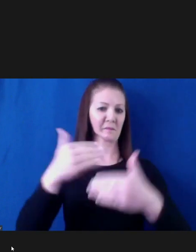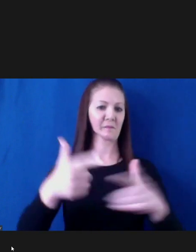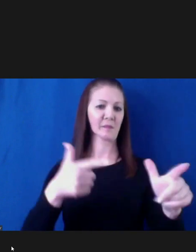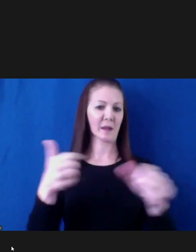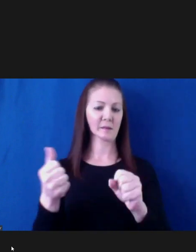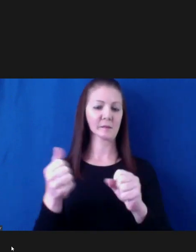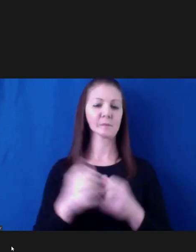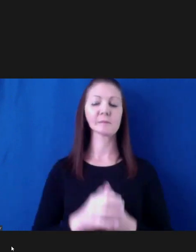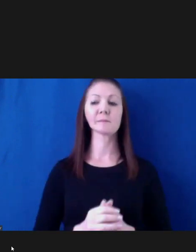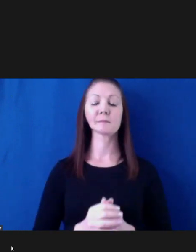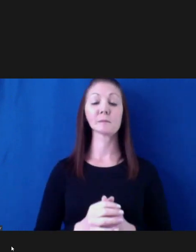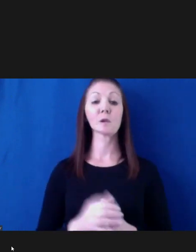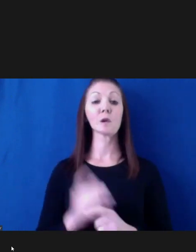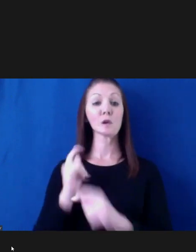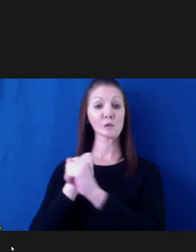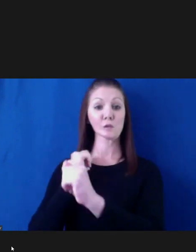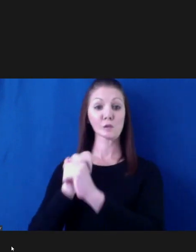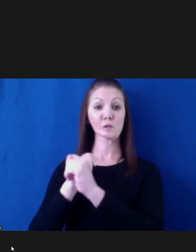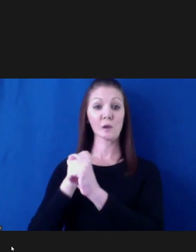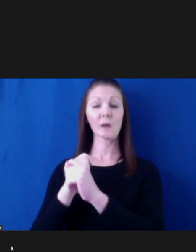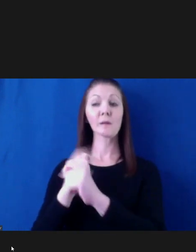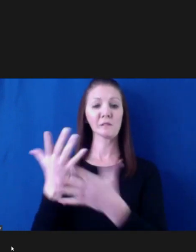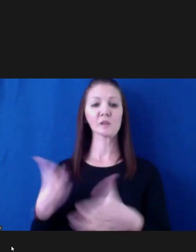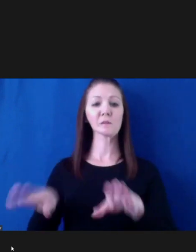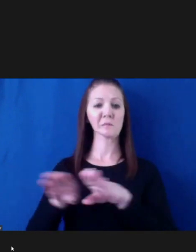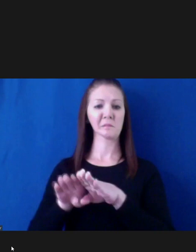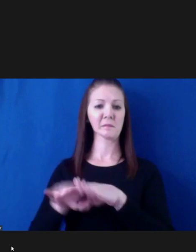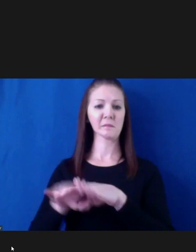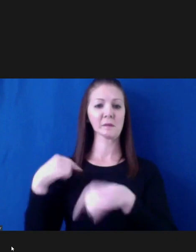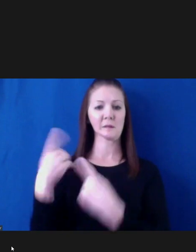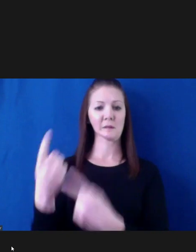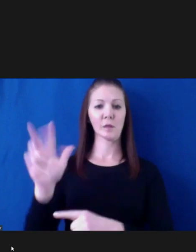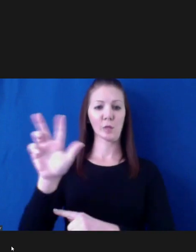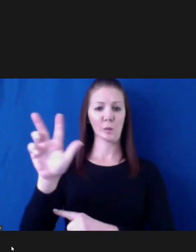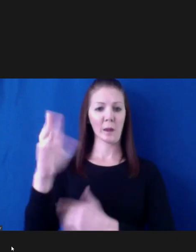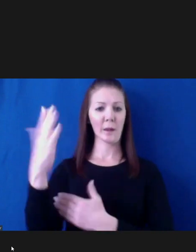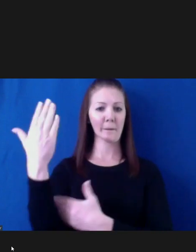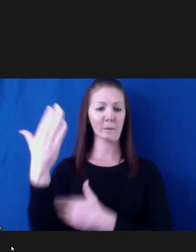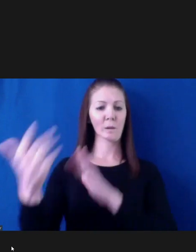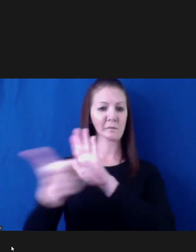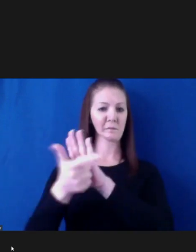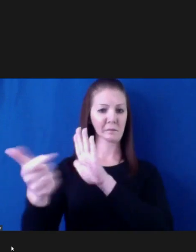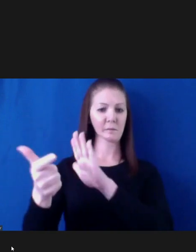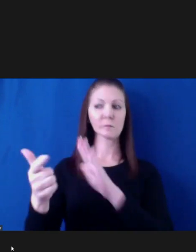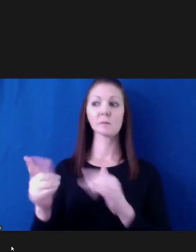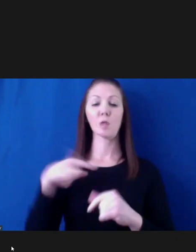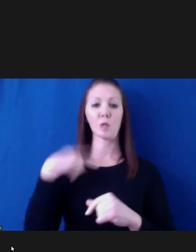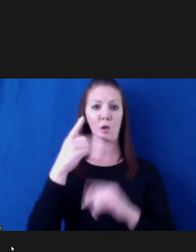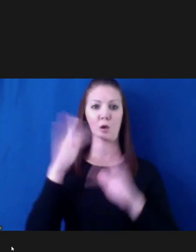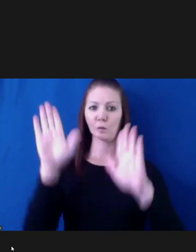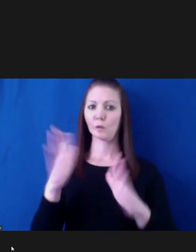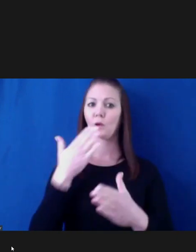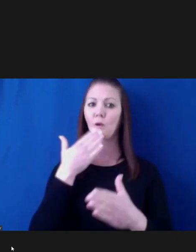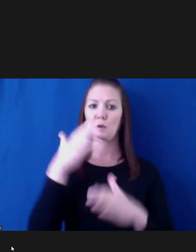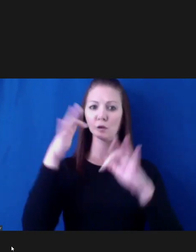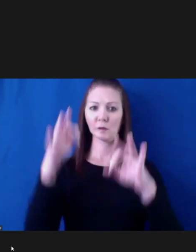this morning. That was the right thing to do. You know, rail is down, airport is down at this point.